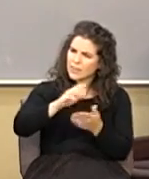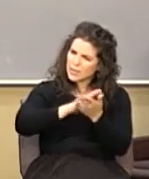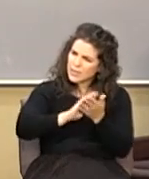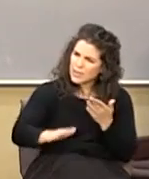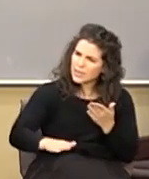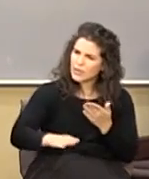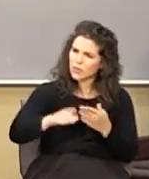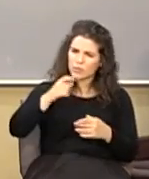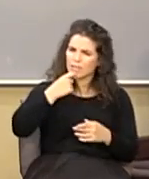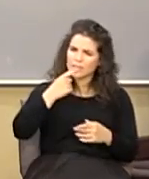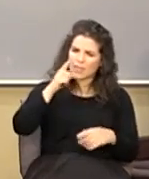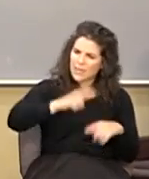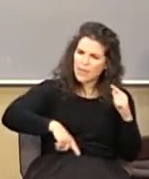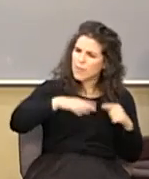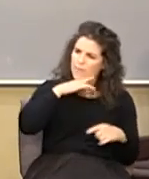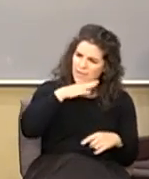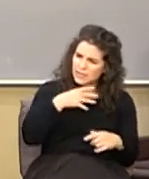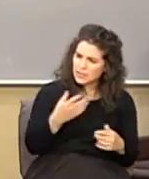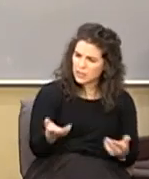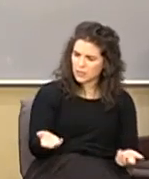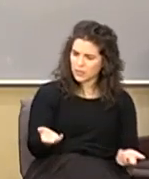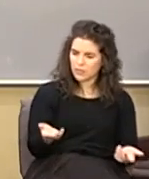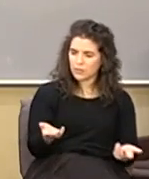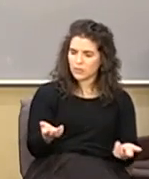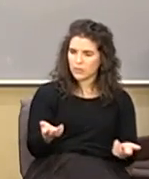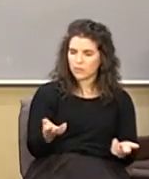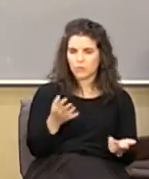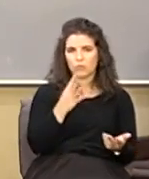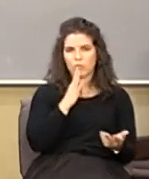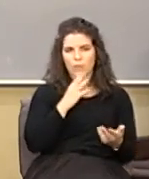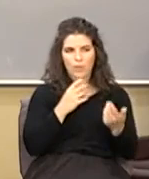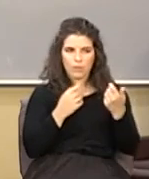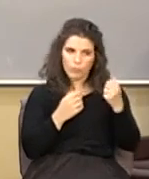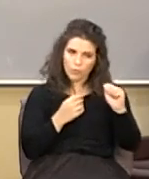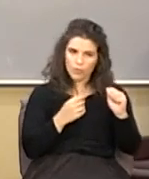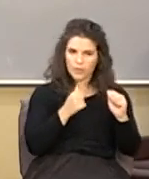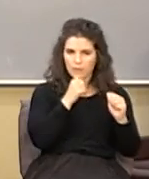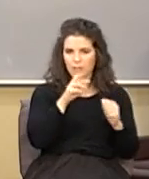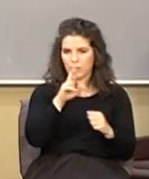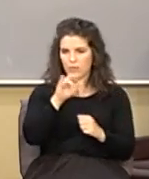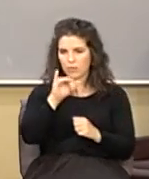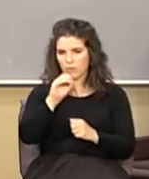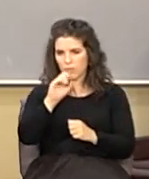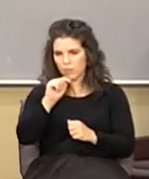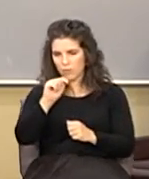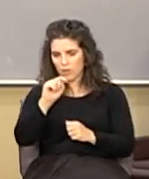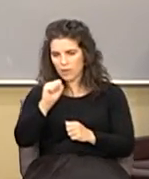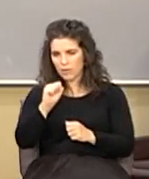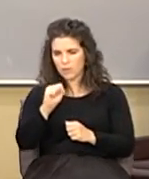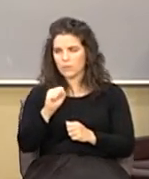Who says they can't be messy? I'm talking about the protests, not the riots. And I thought,